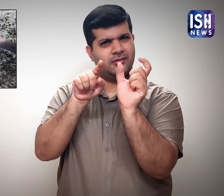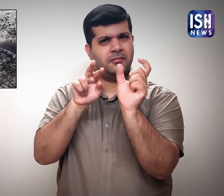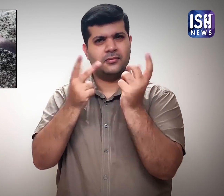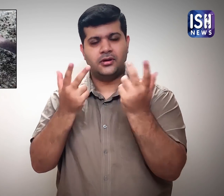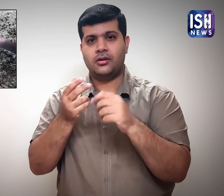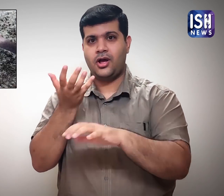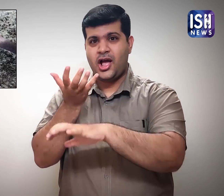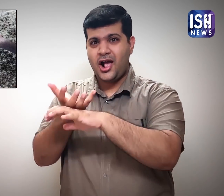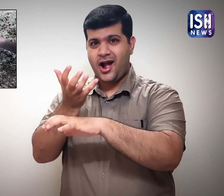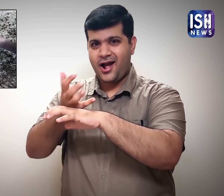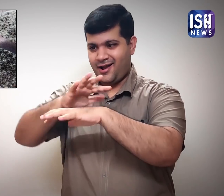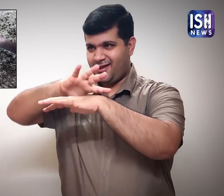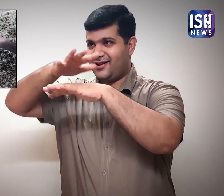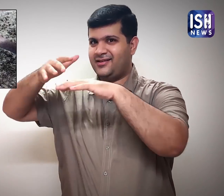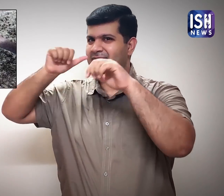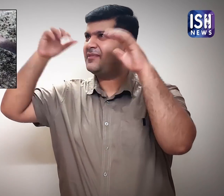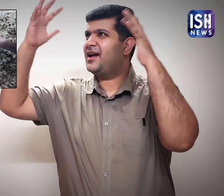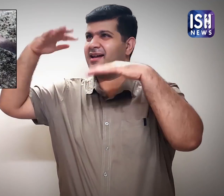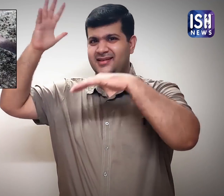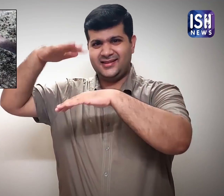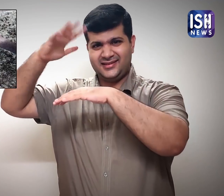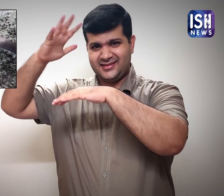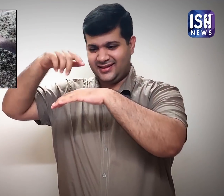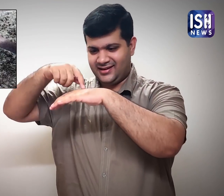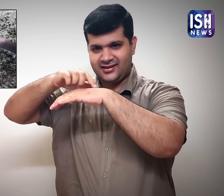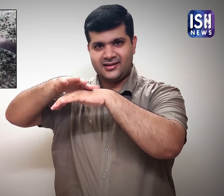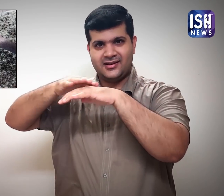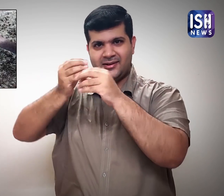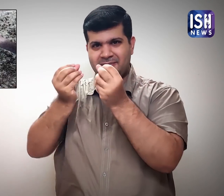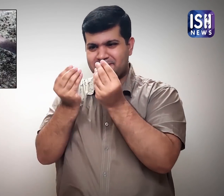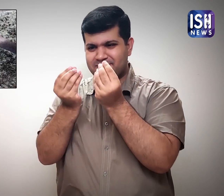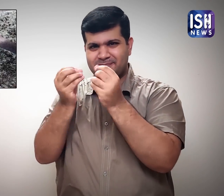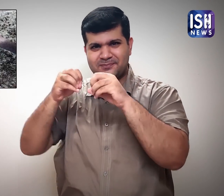Algae are the green organisms that grow on rocks due to rain.